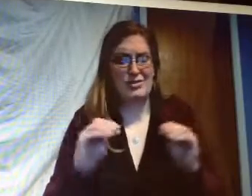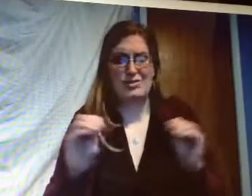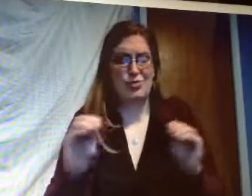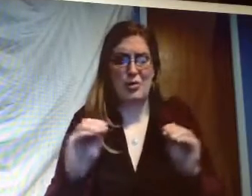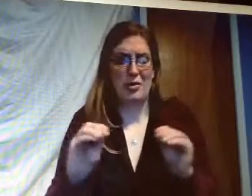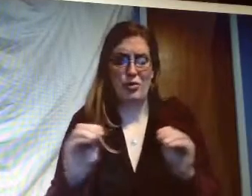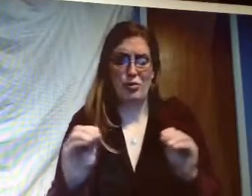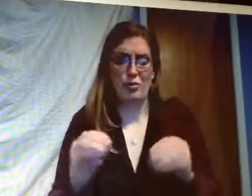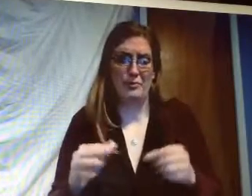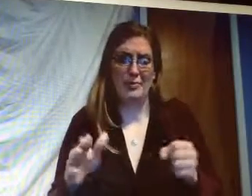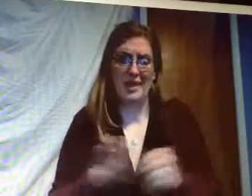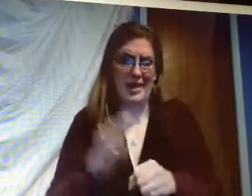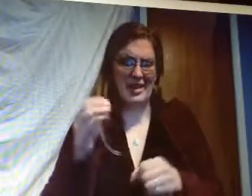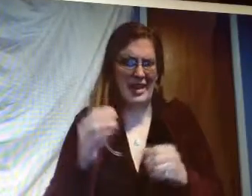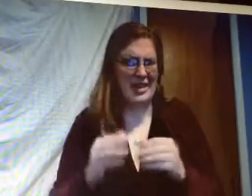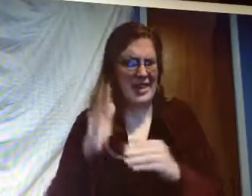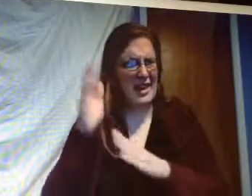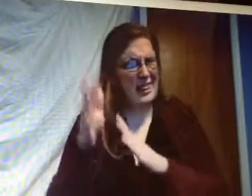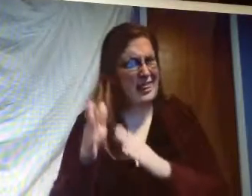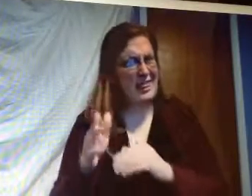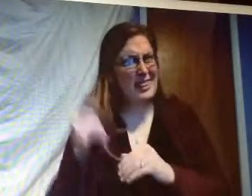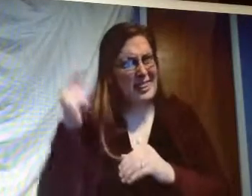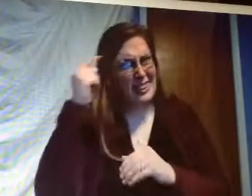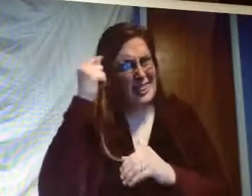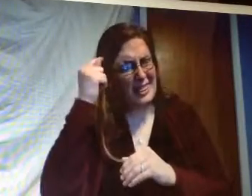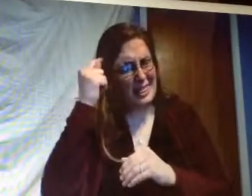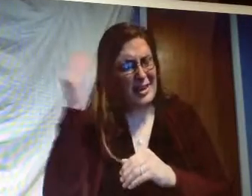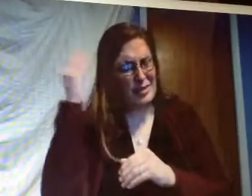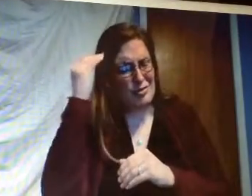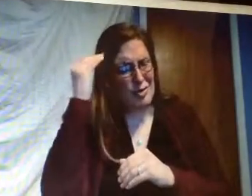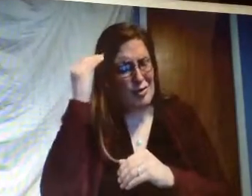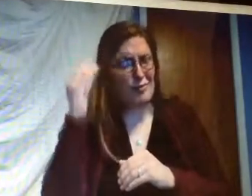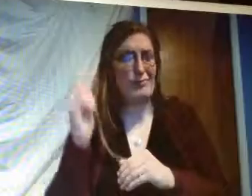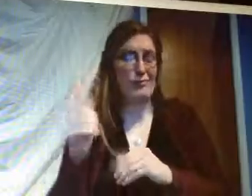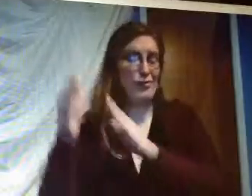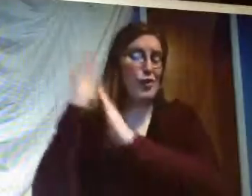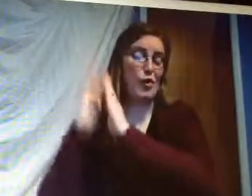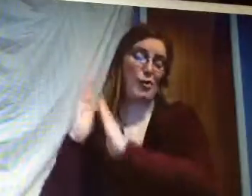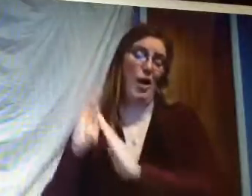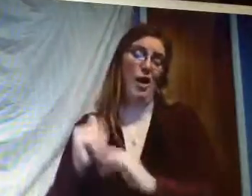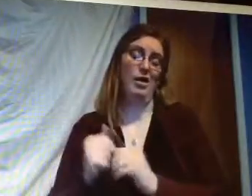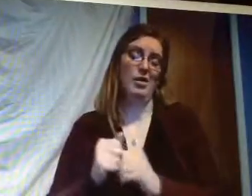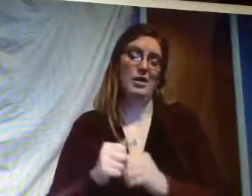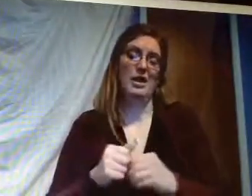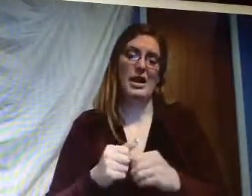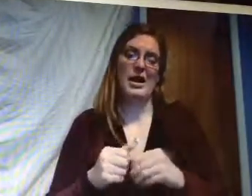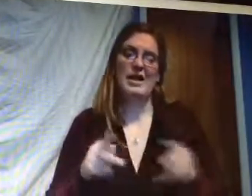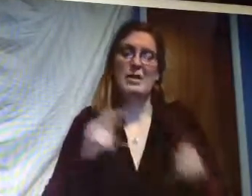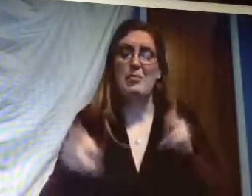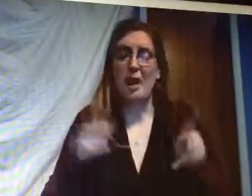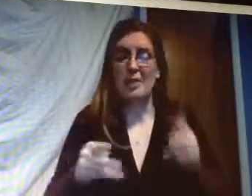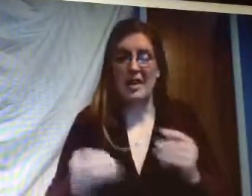the space that there's no more room and then they've known this for a long time